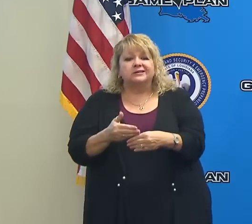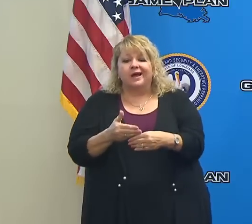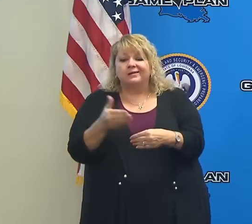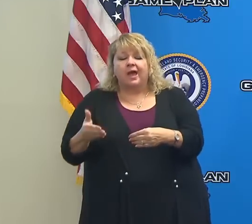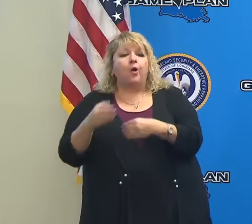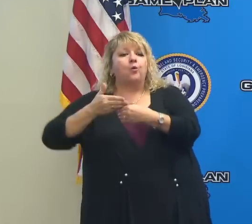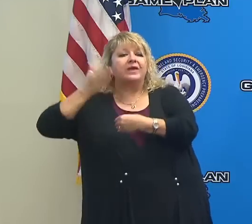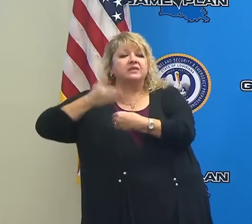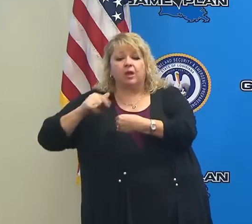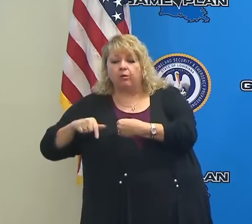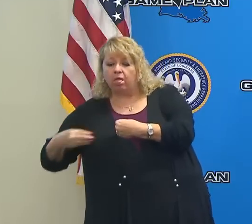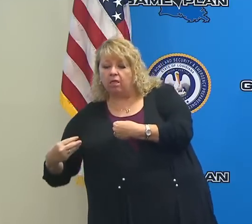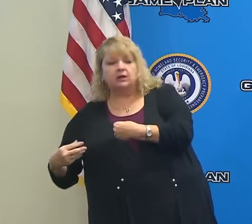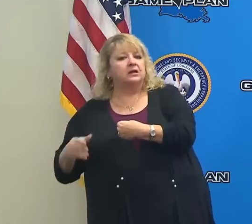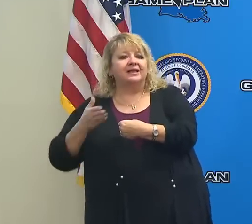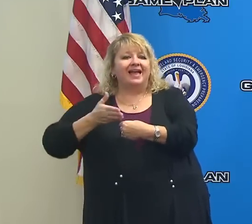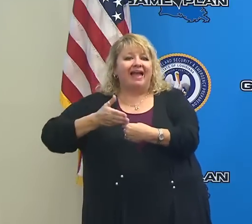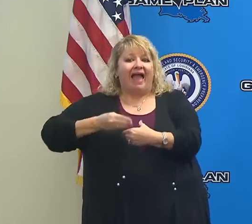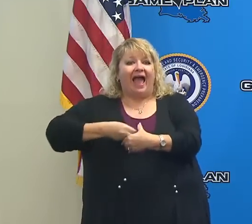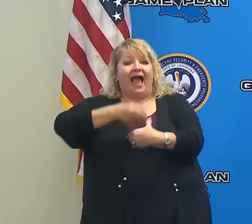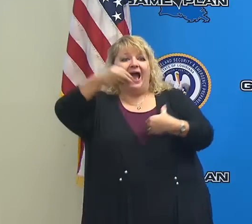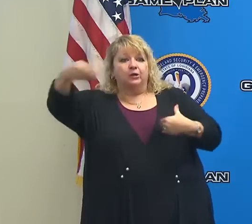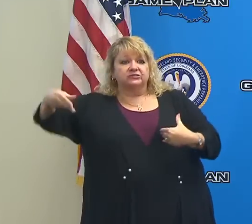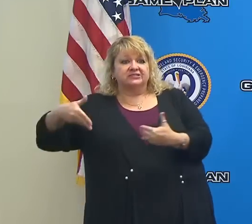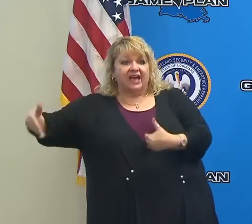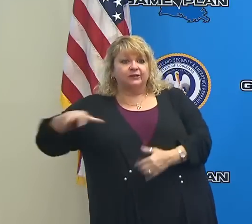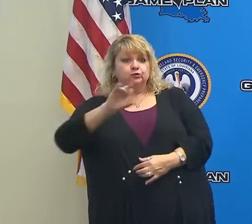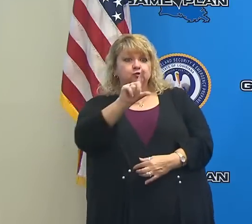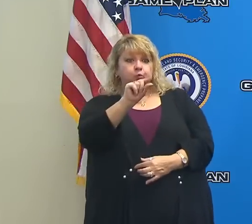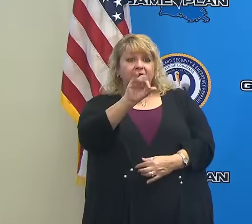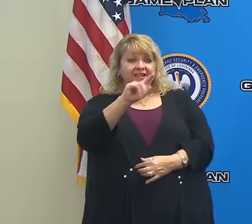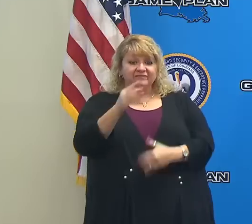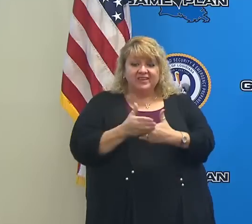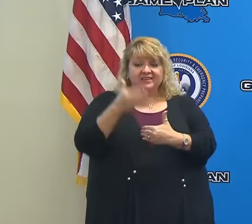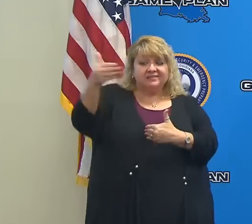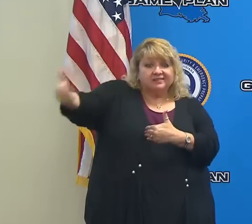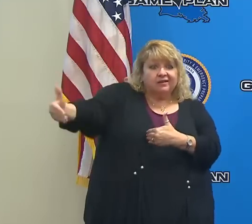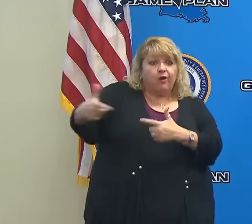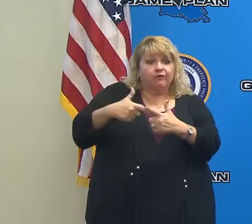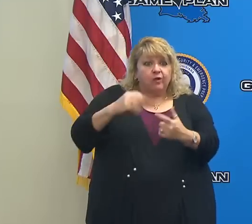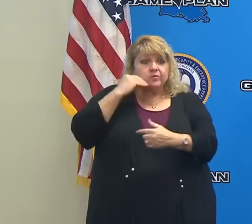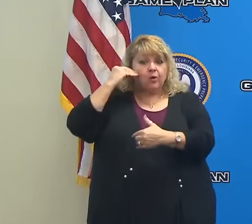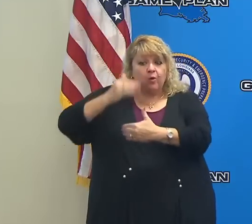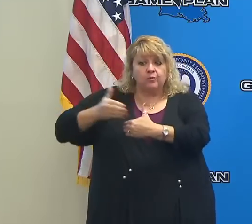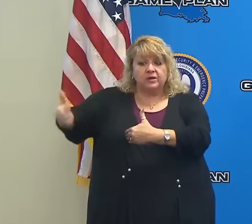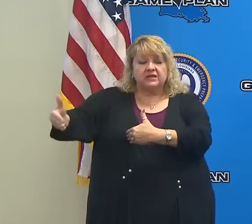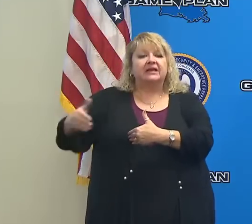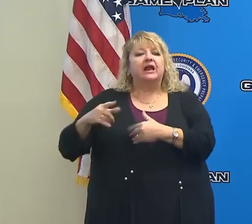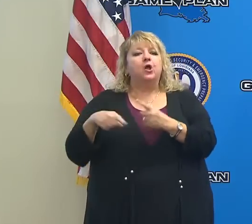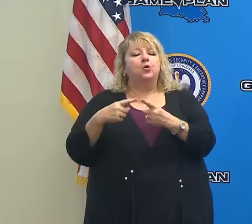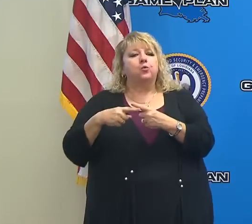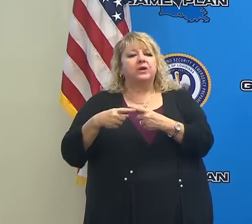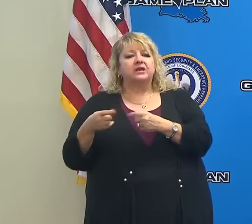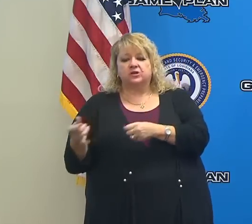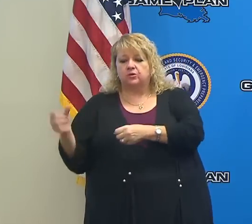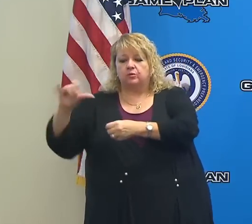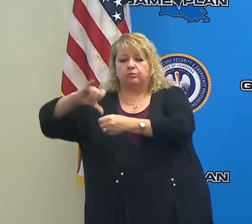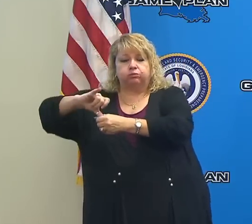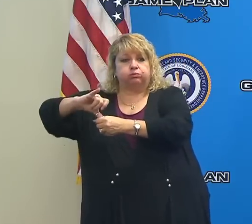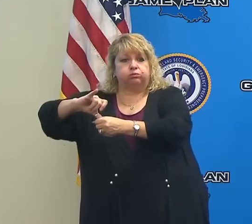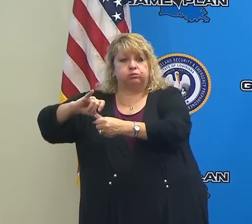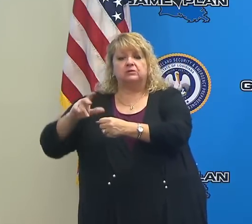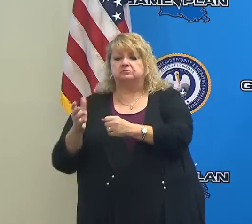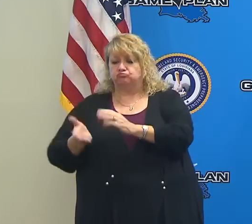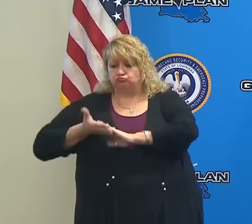to a window and certainly not indoors or in a garage. And when you refuel the generator, let it cool off for at least 20 minutes before